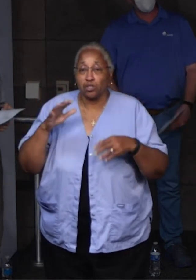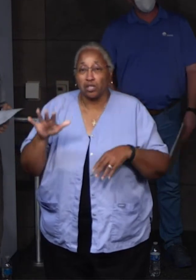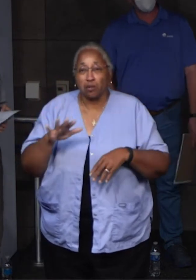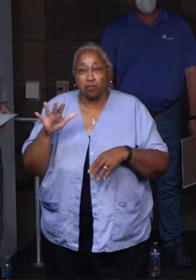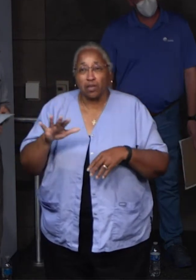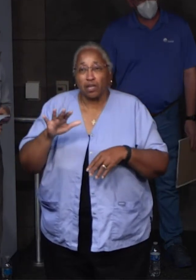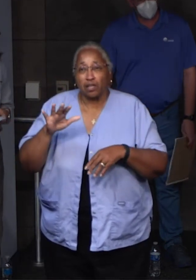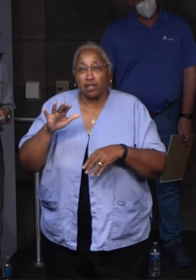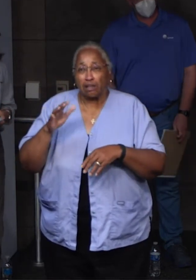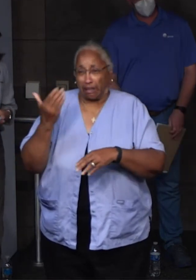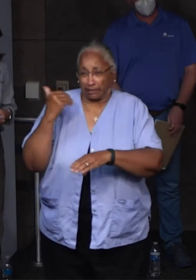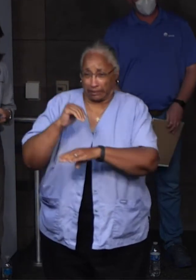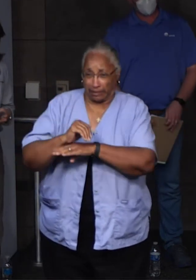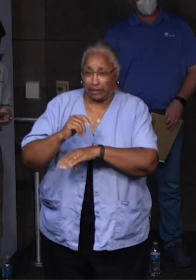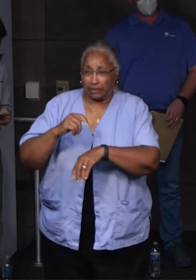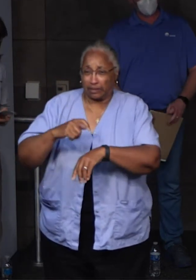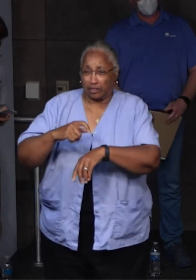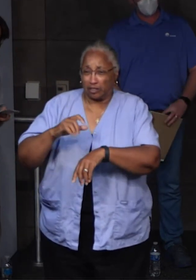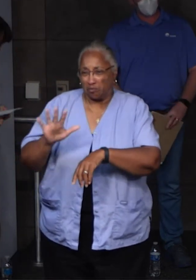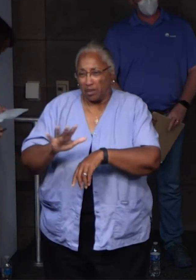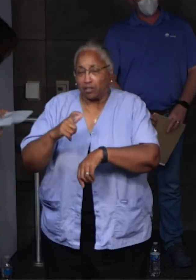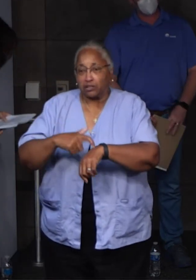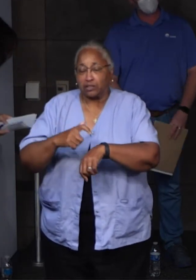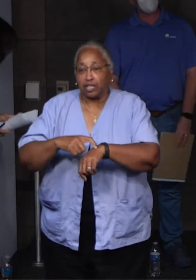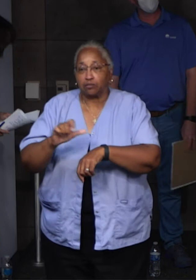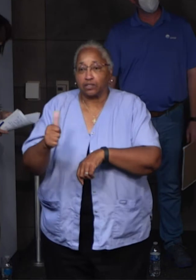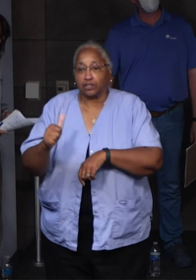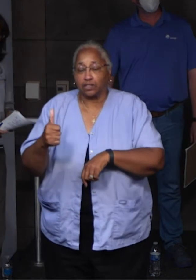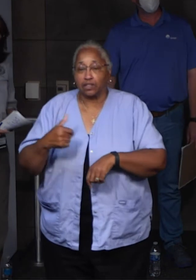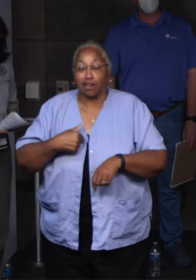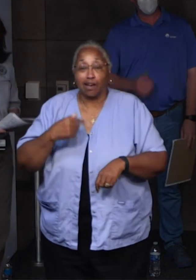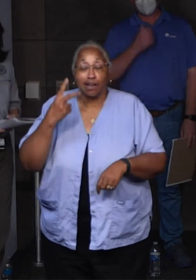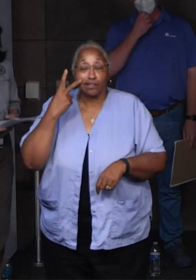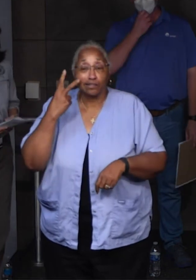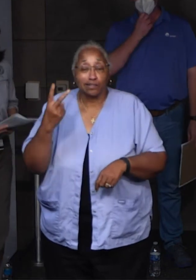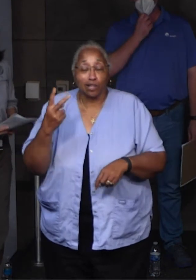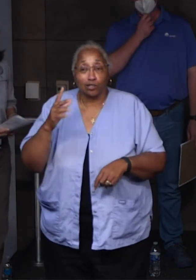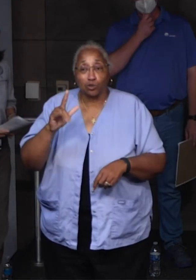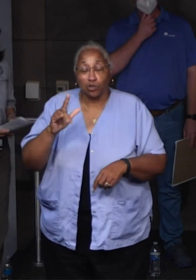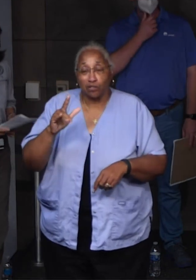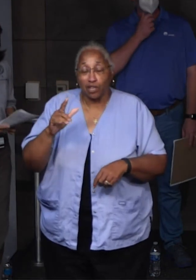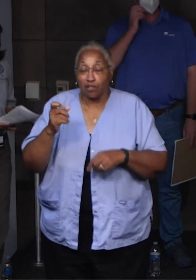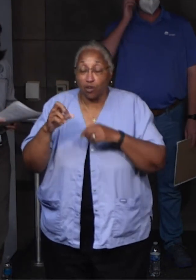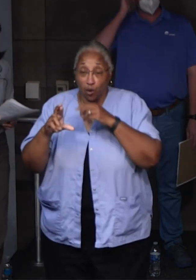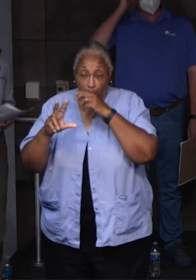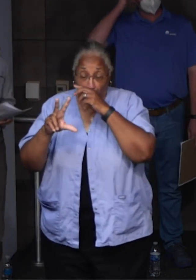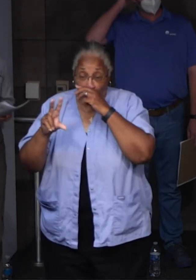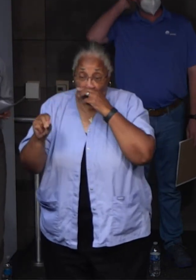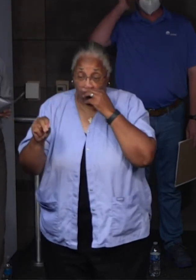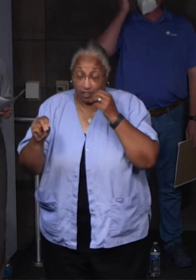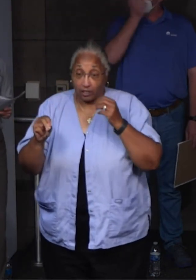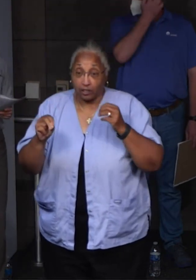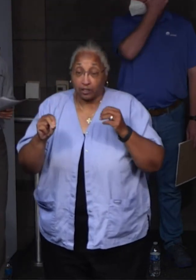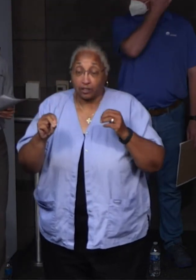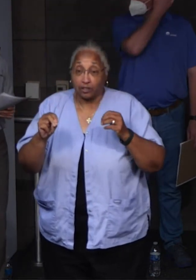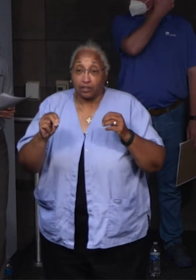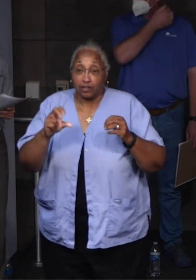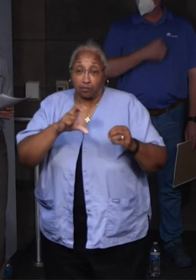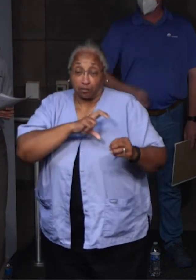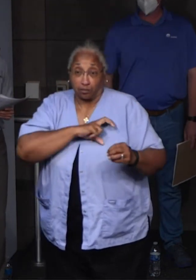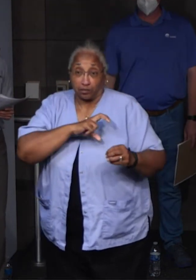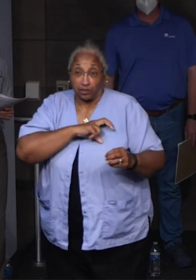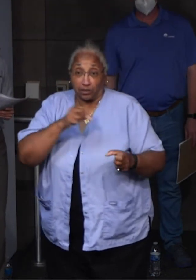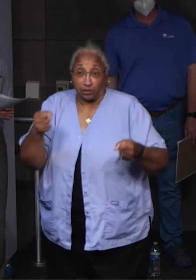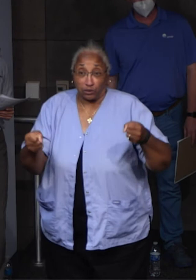'clock last night, I saw no less than 25 or 30 law enforcement vehicles out there.